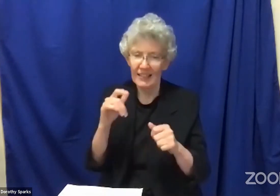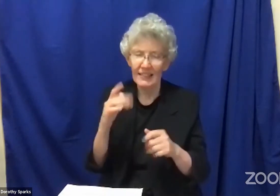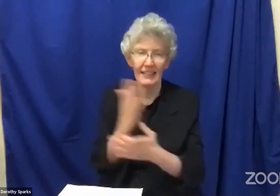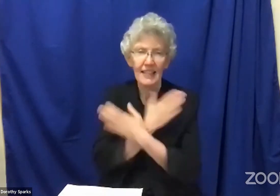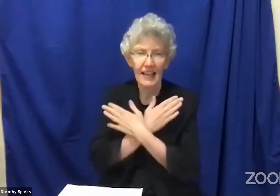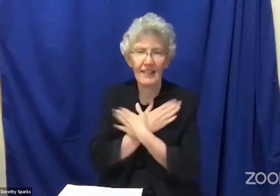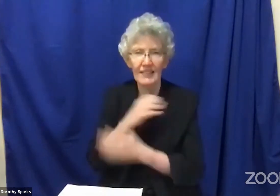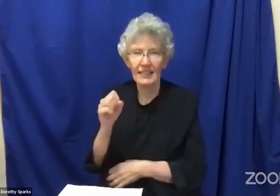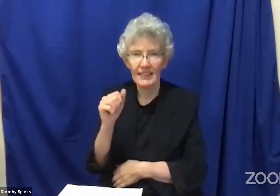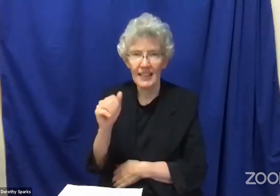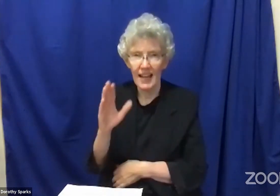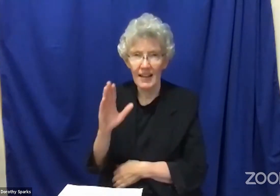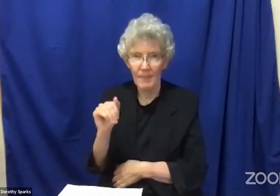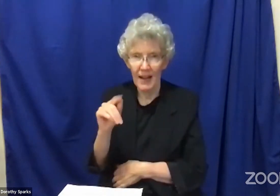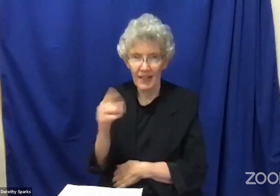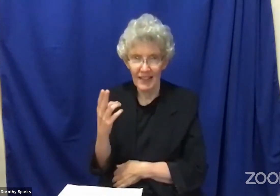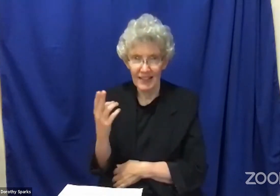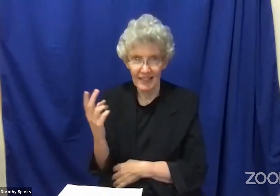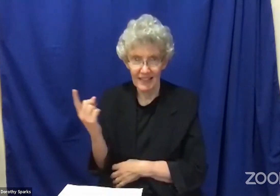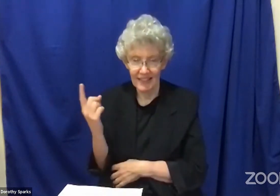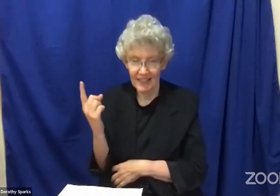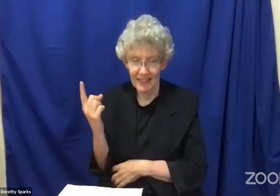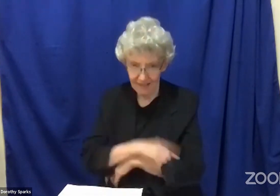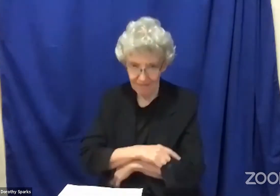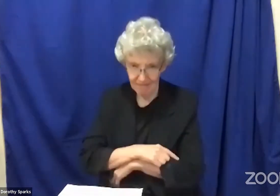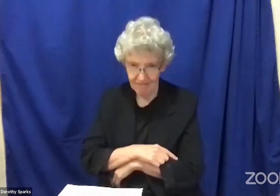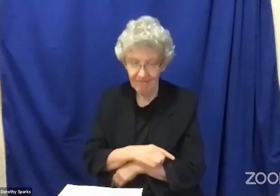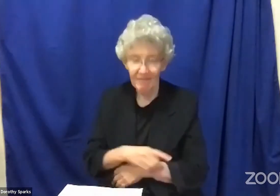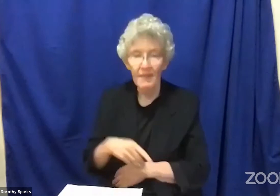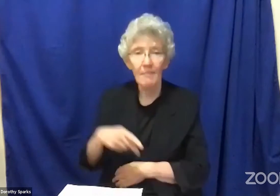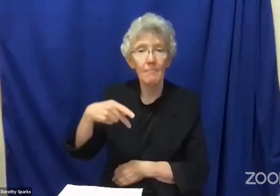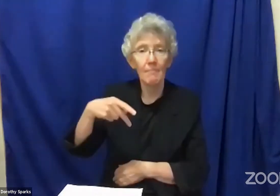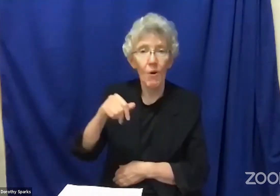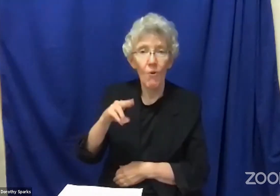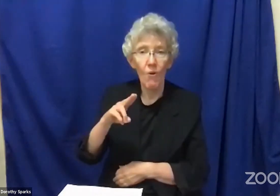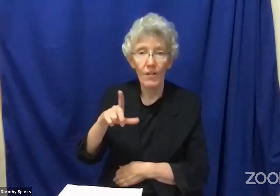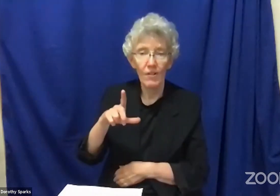Every Sabbath, Paul went to the Jewish meeting place.